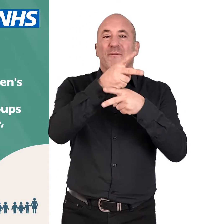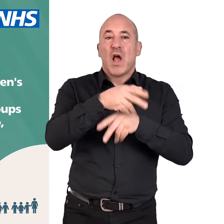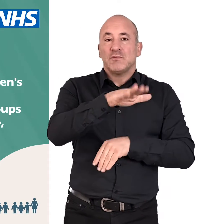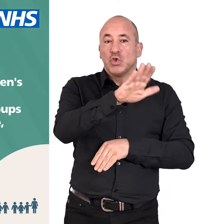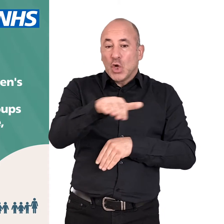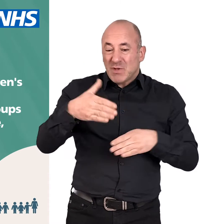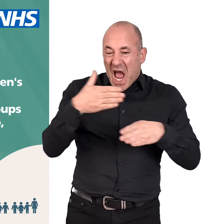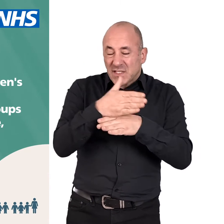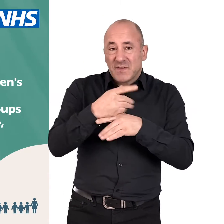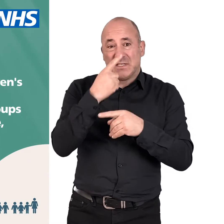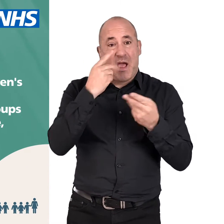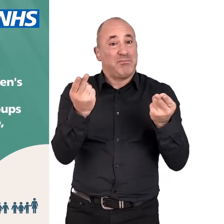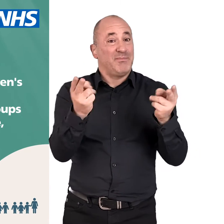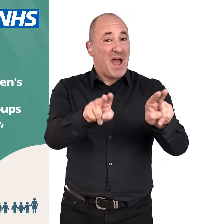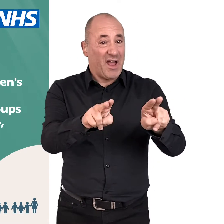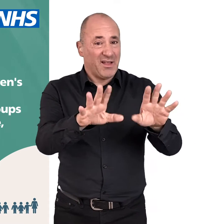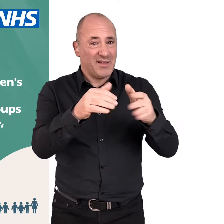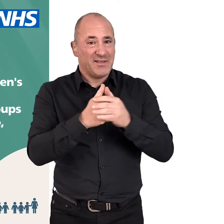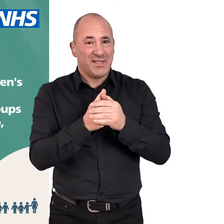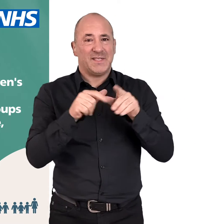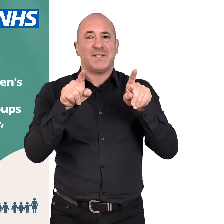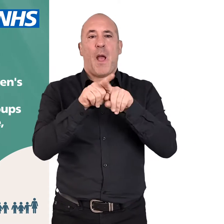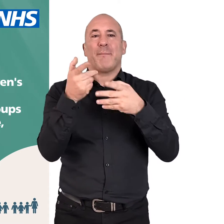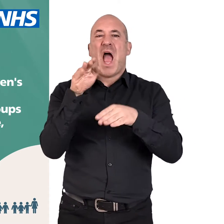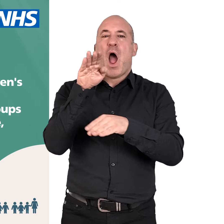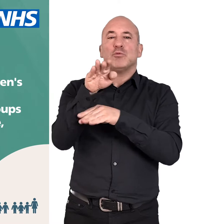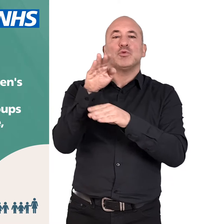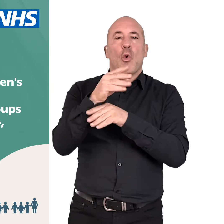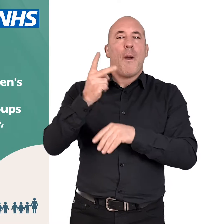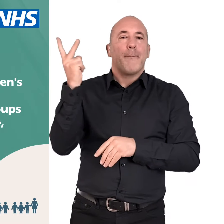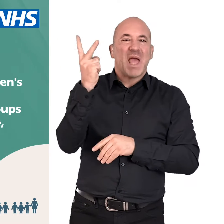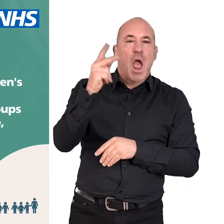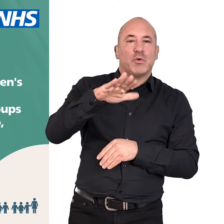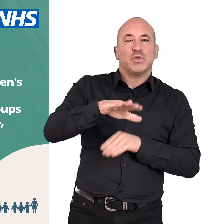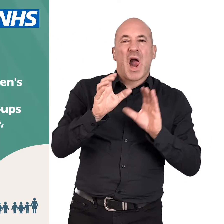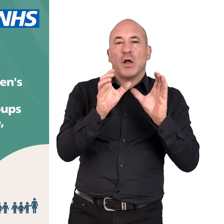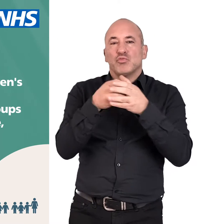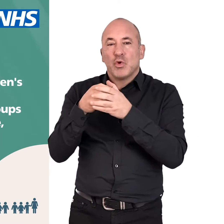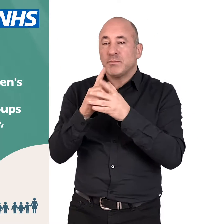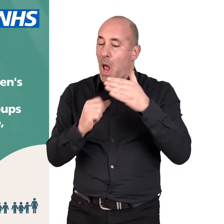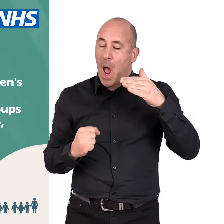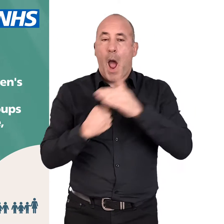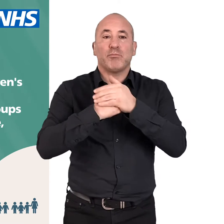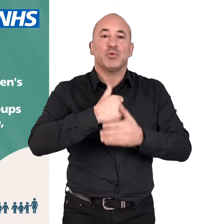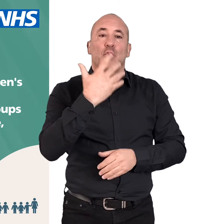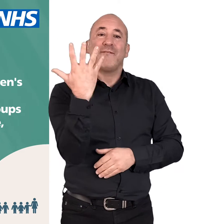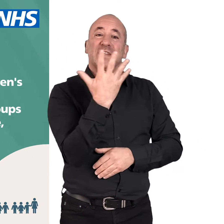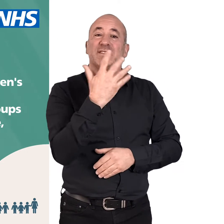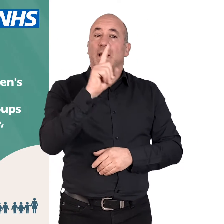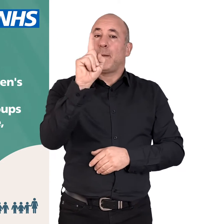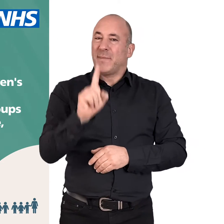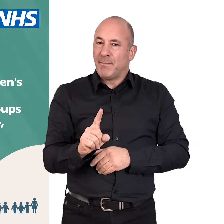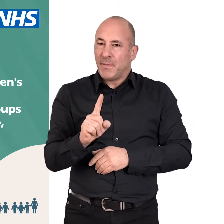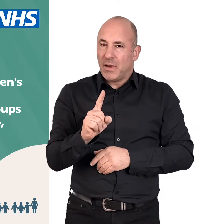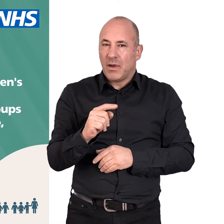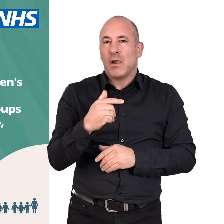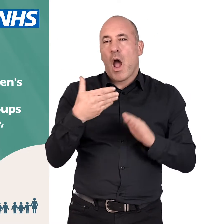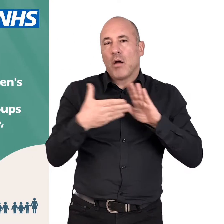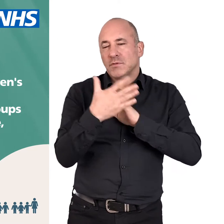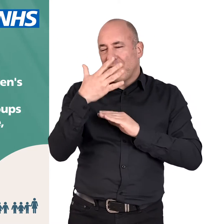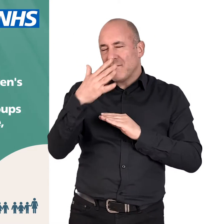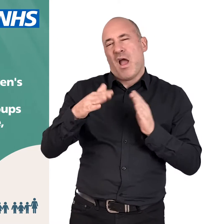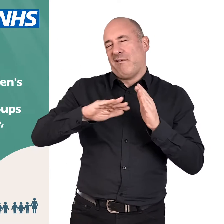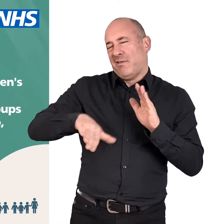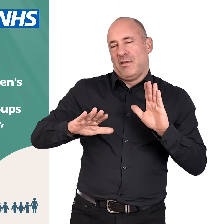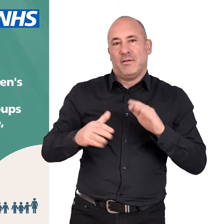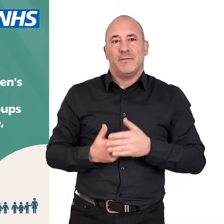supervised children's activities can restart, as can outdoor parent and child groups, for a maximum of 15 people,